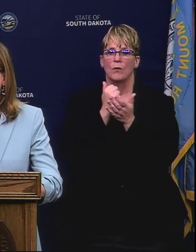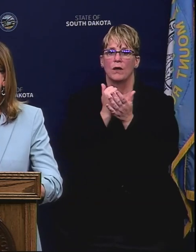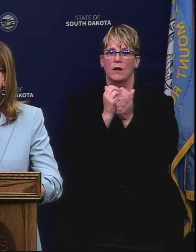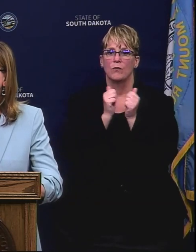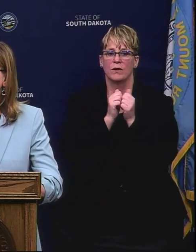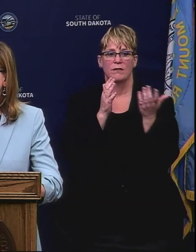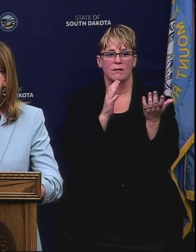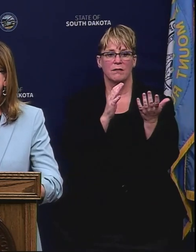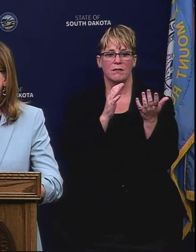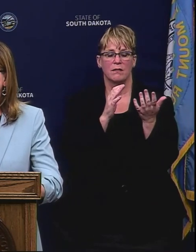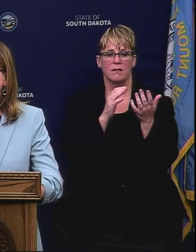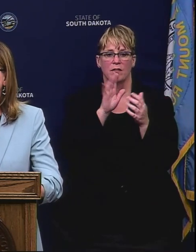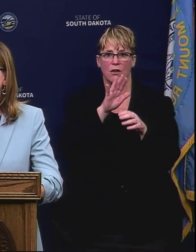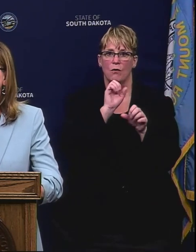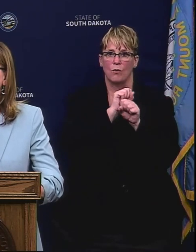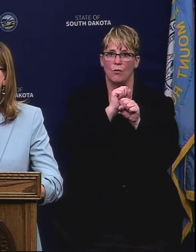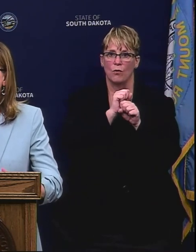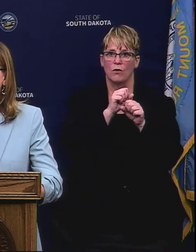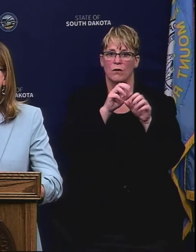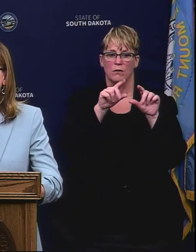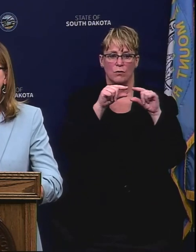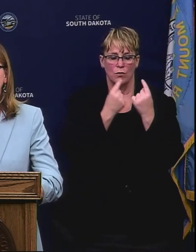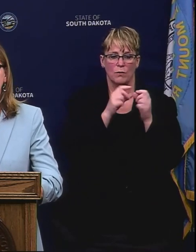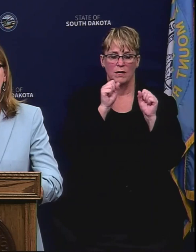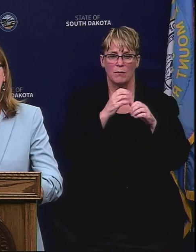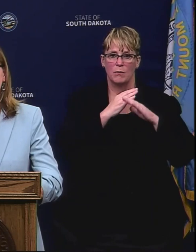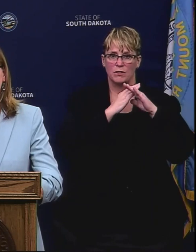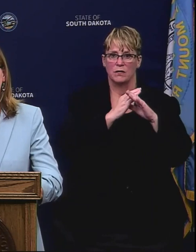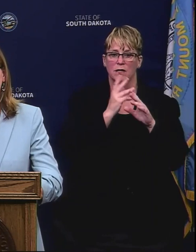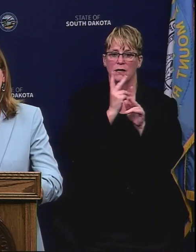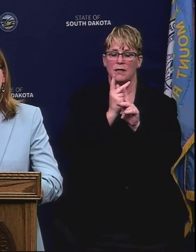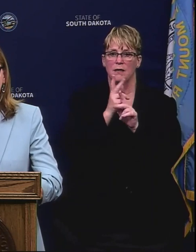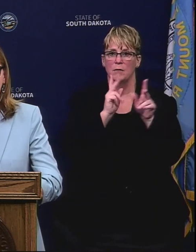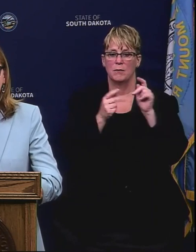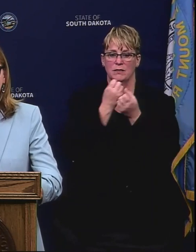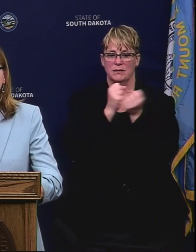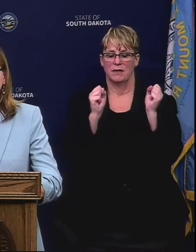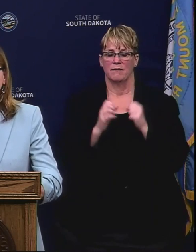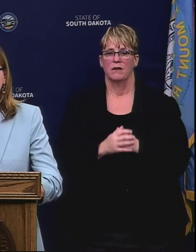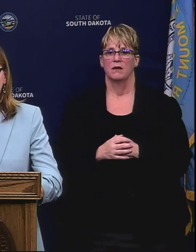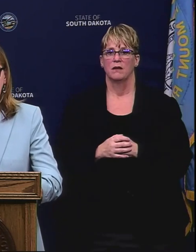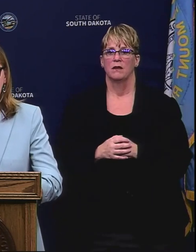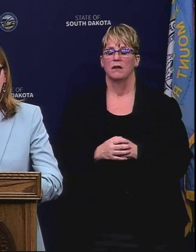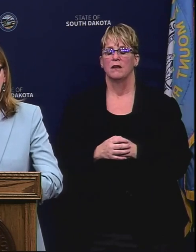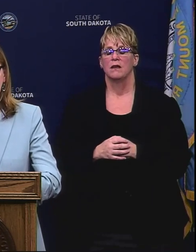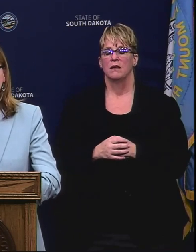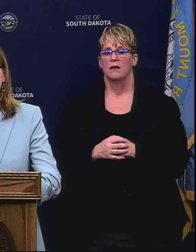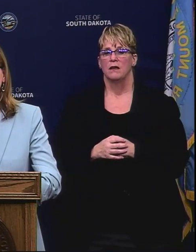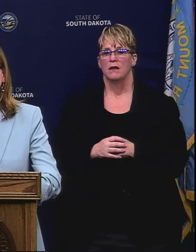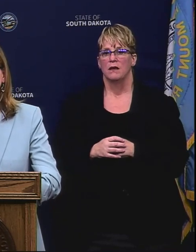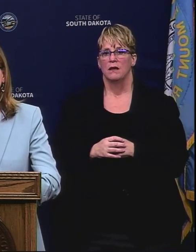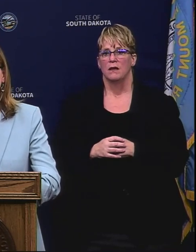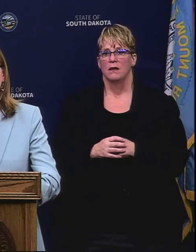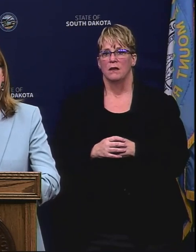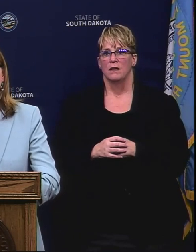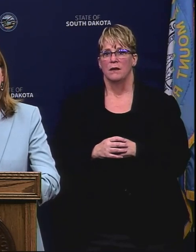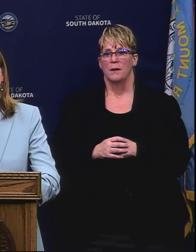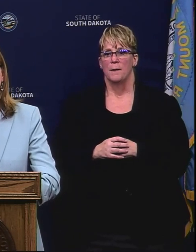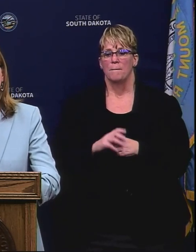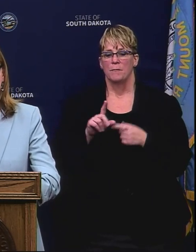their workforce can be protected and that can help keep individuals safe. When we do find situations